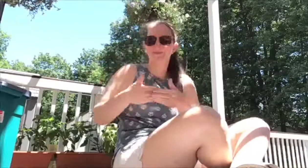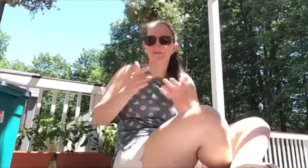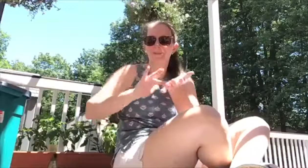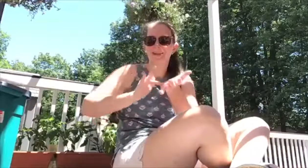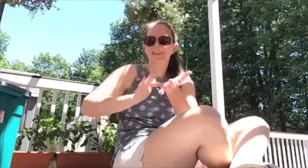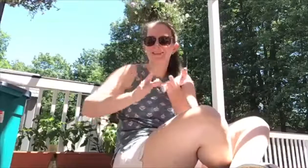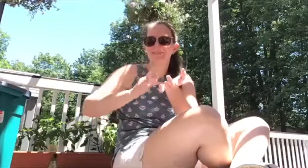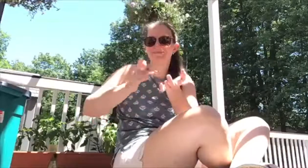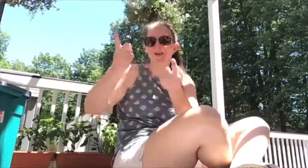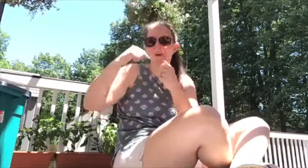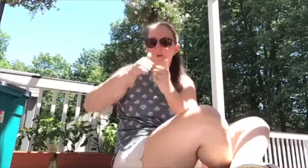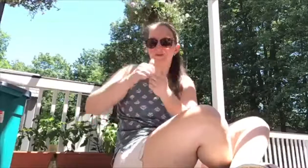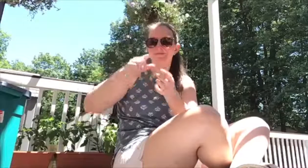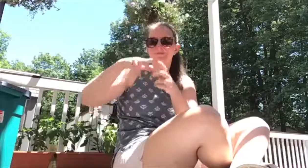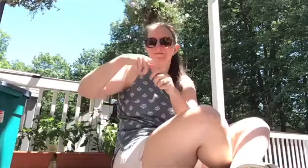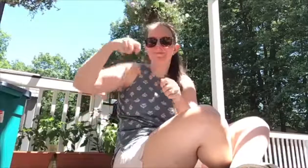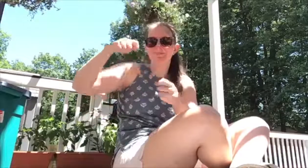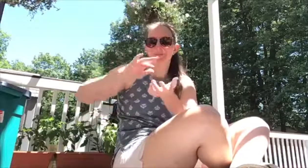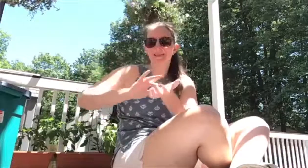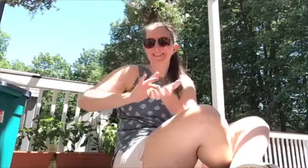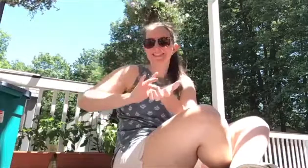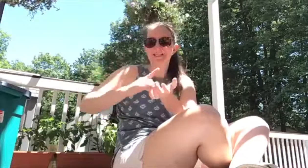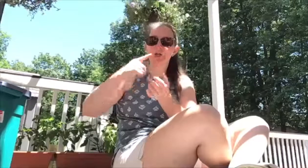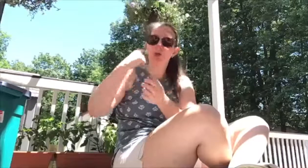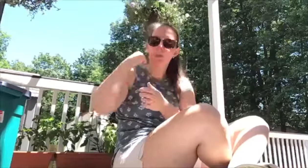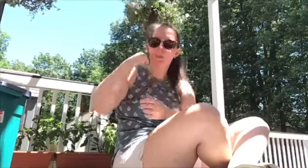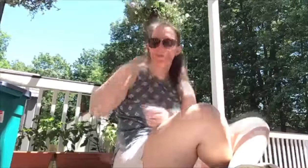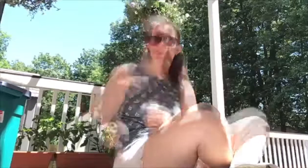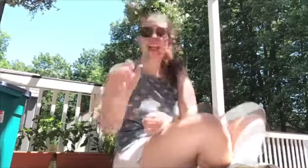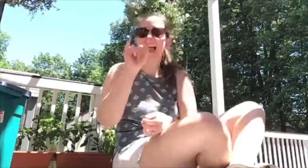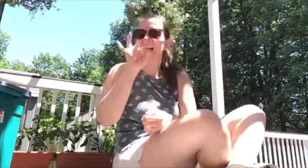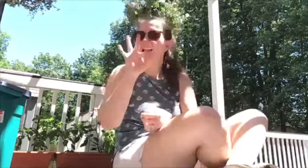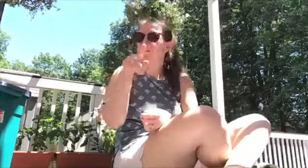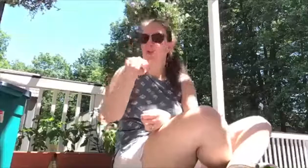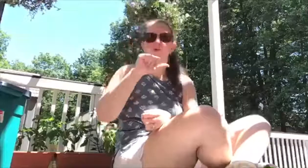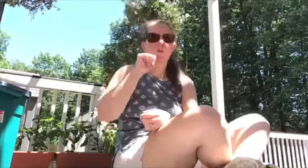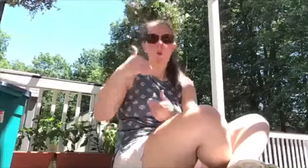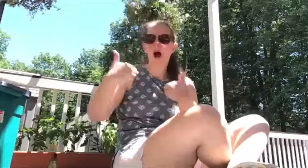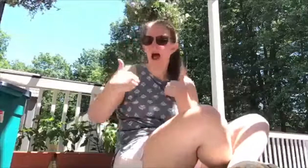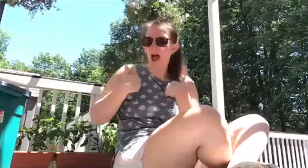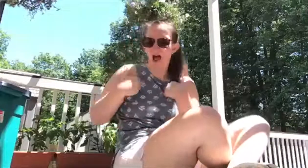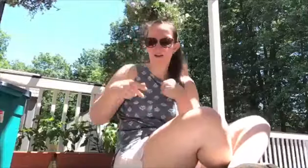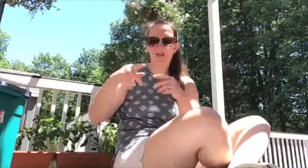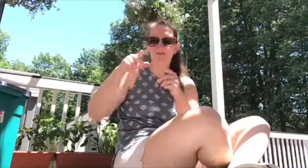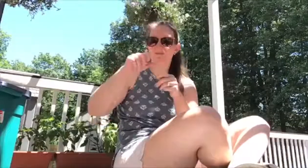he was sick when he was a baby I had to use it for medicine so if you don't have one